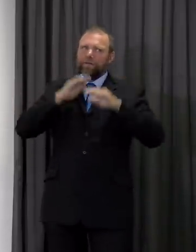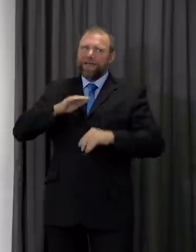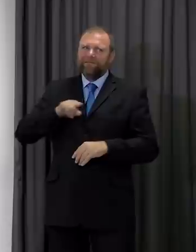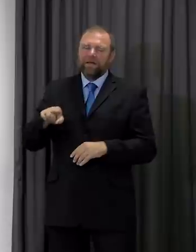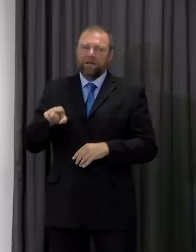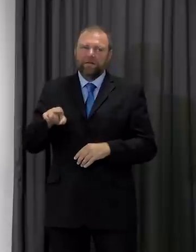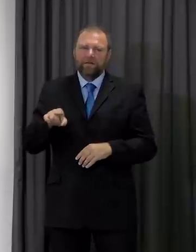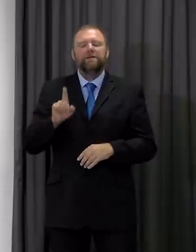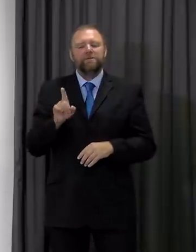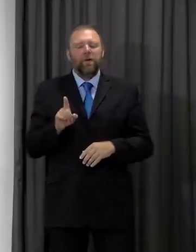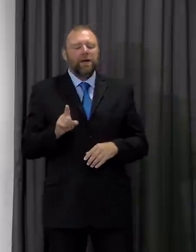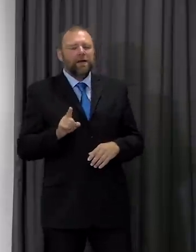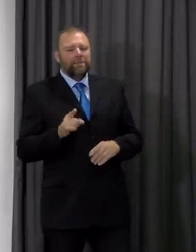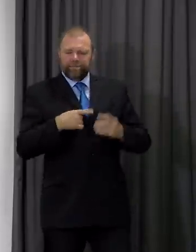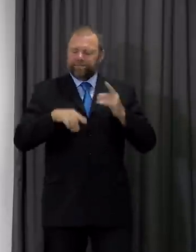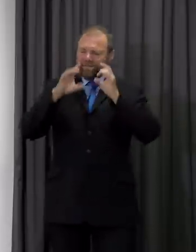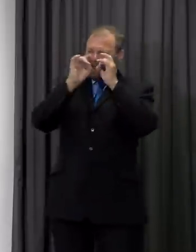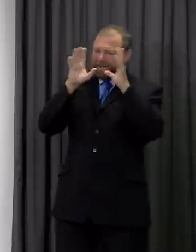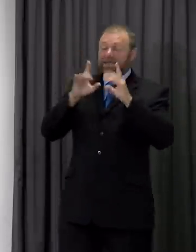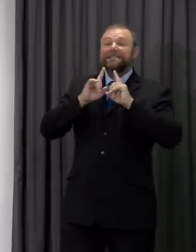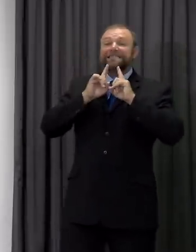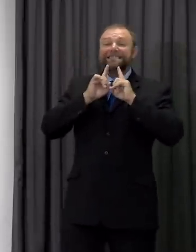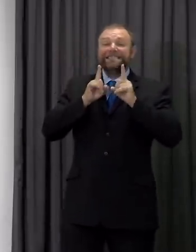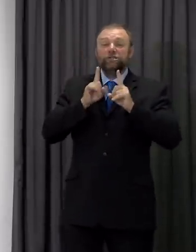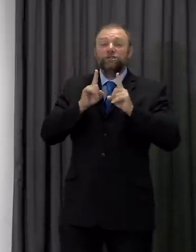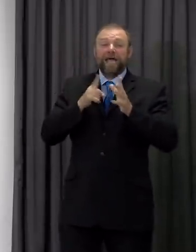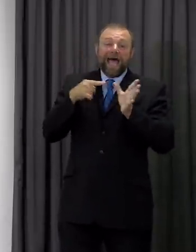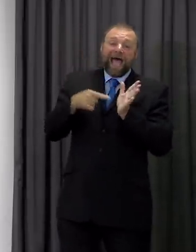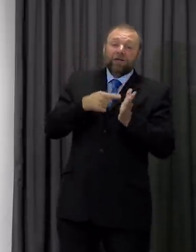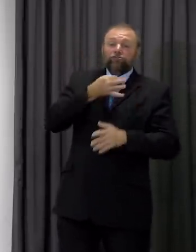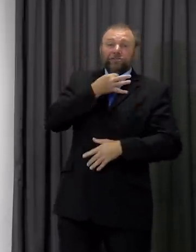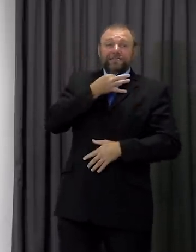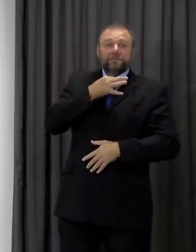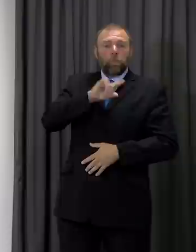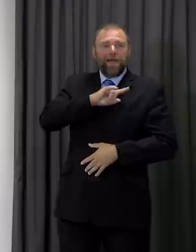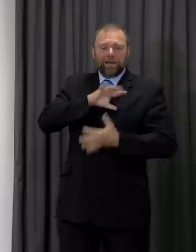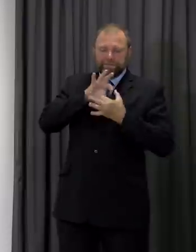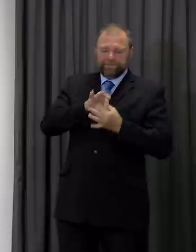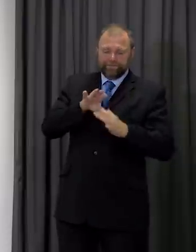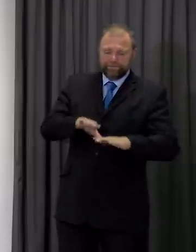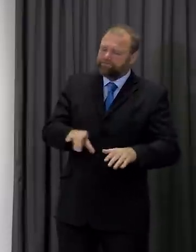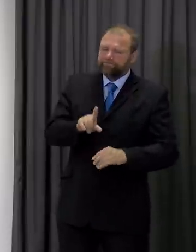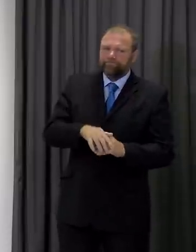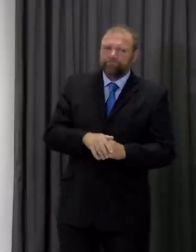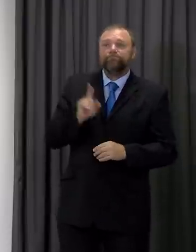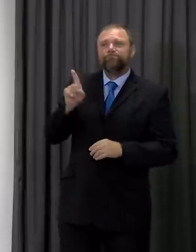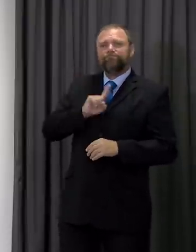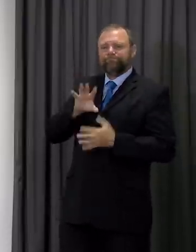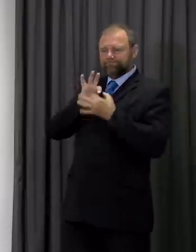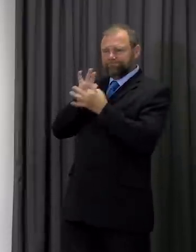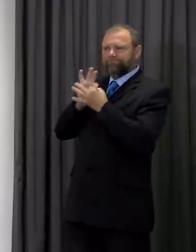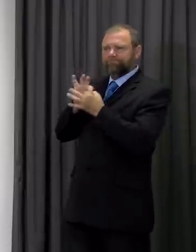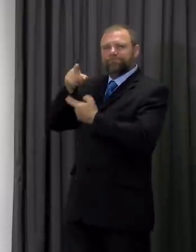teachers are at risk because they're in a classroom with children and young people is actually their contact with other members of staff within the school